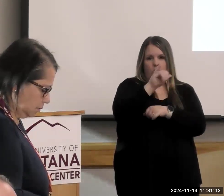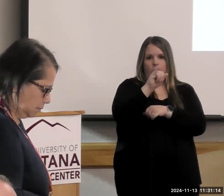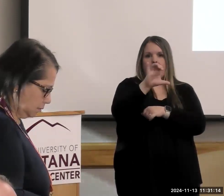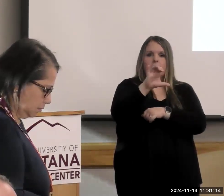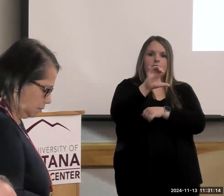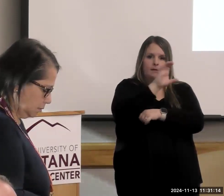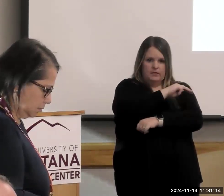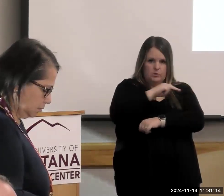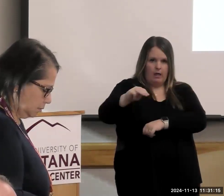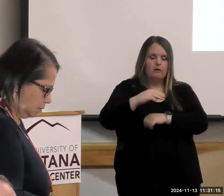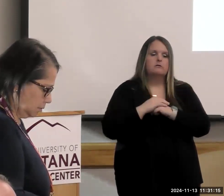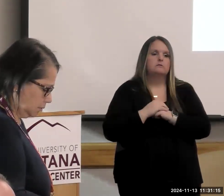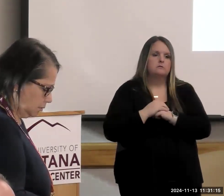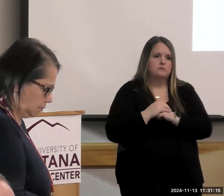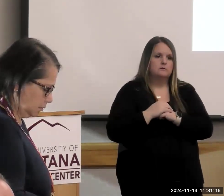Okay. Okay.